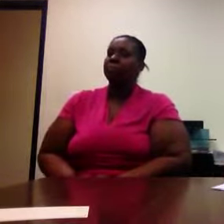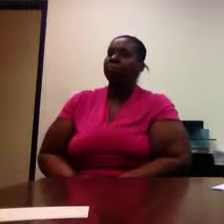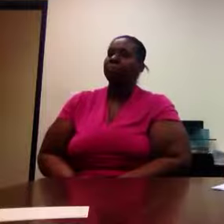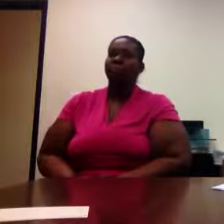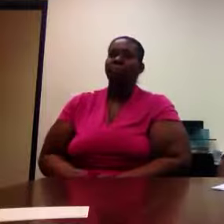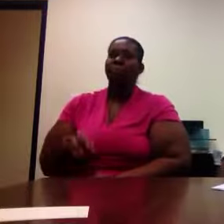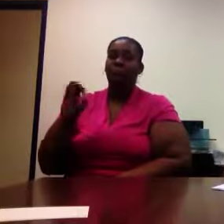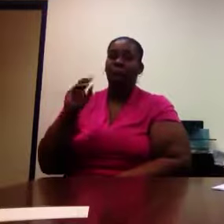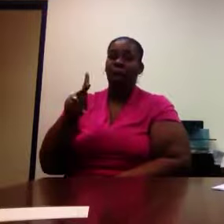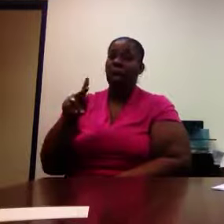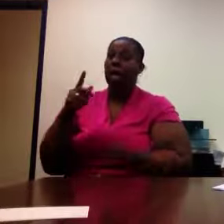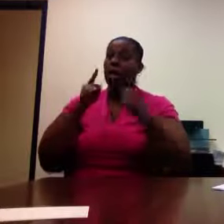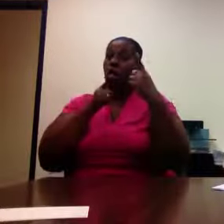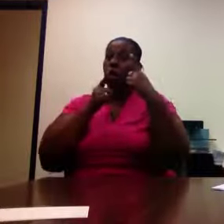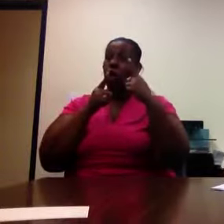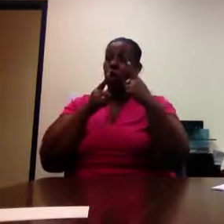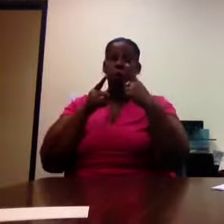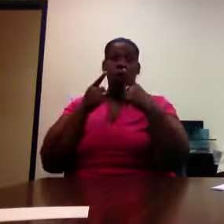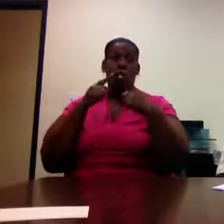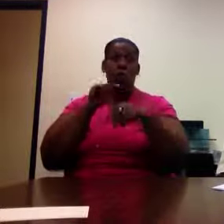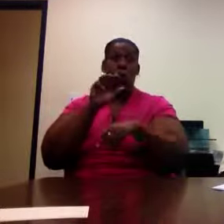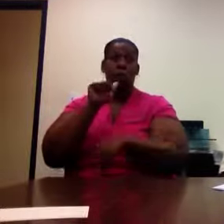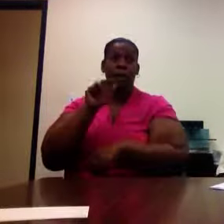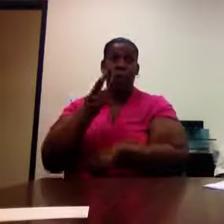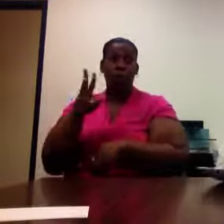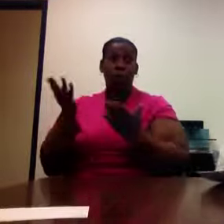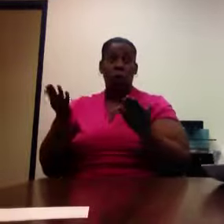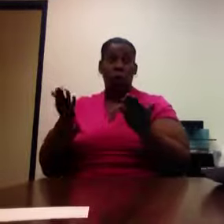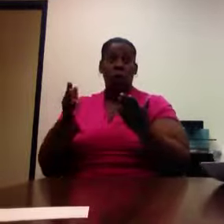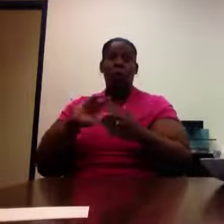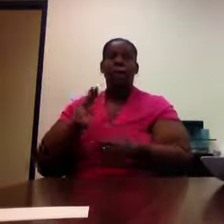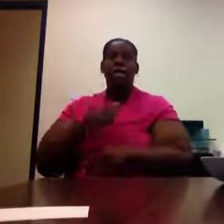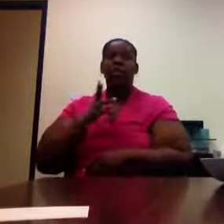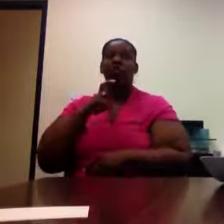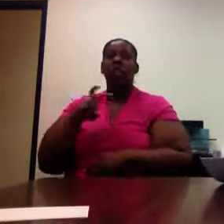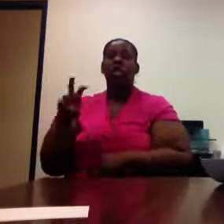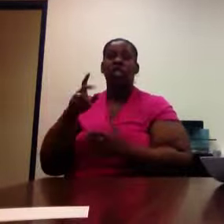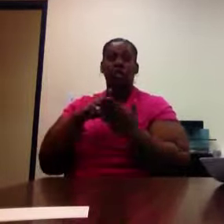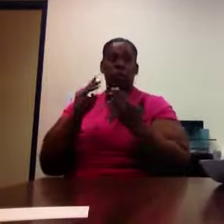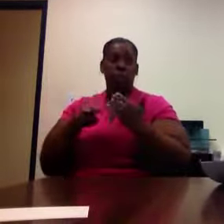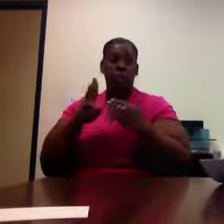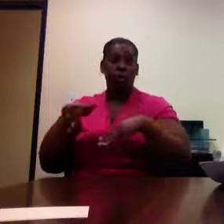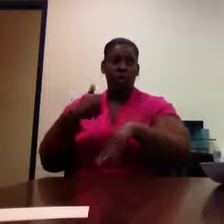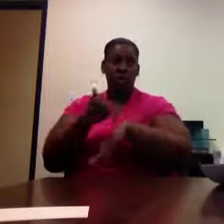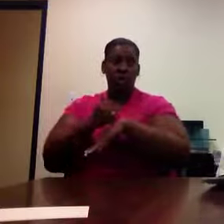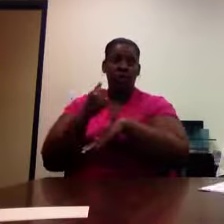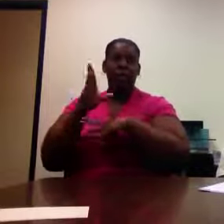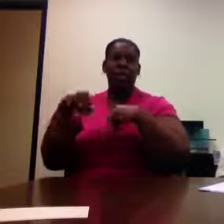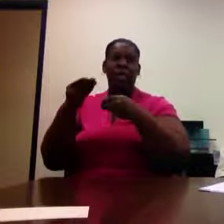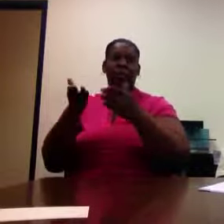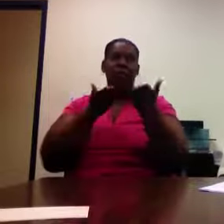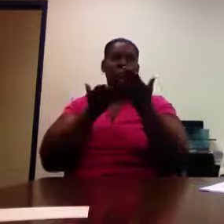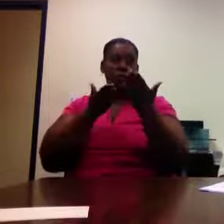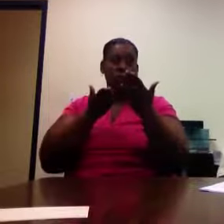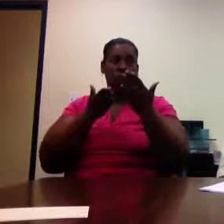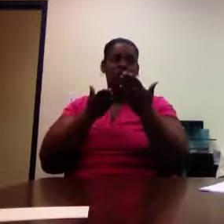The goal of AbilityWorks. This is a transitional program designed to provide services that can lead to permanent outside